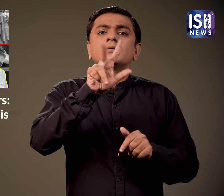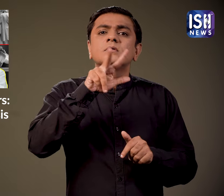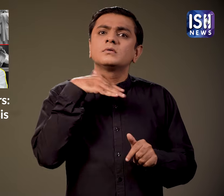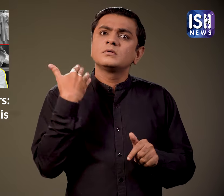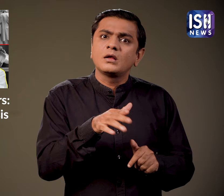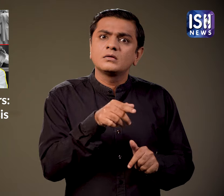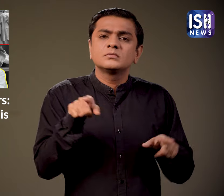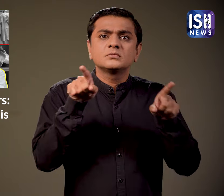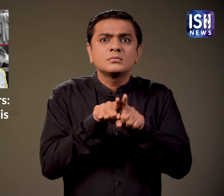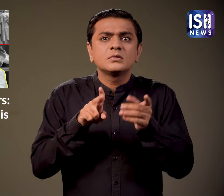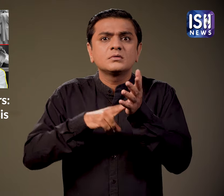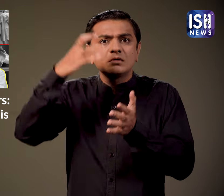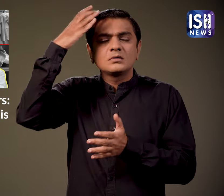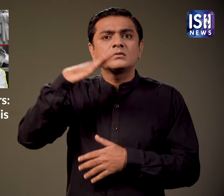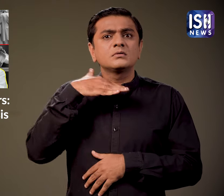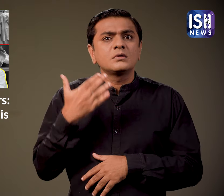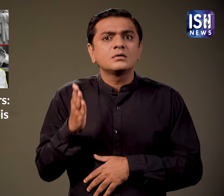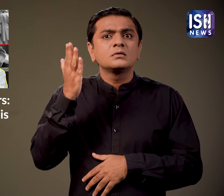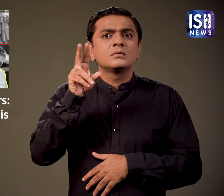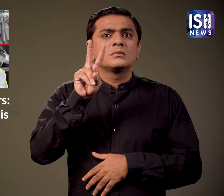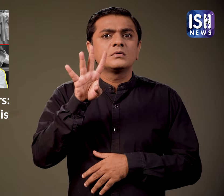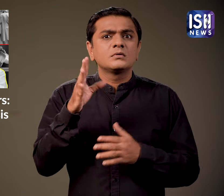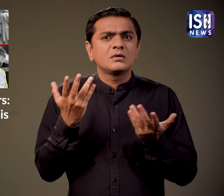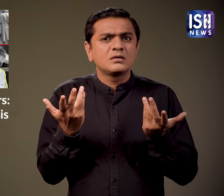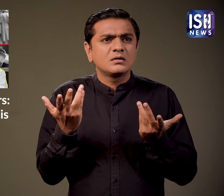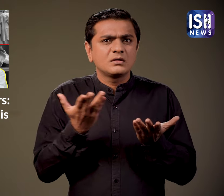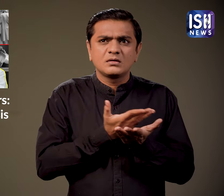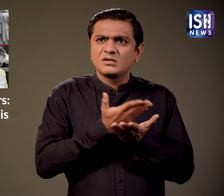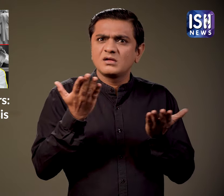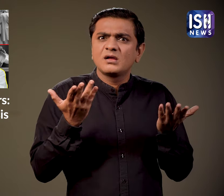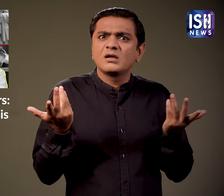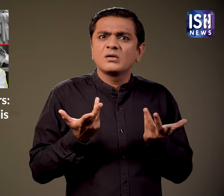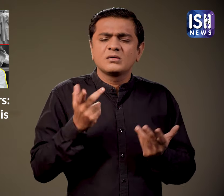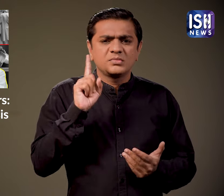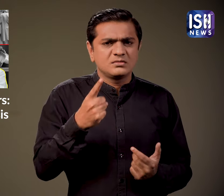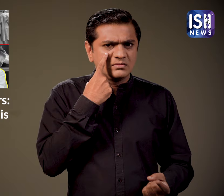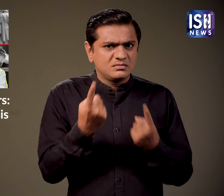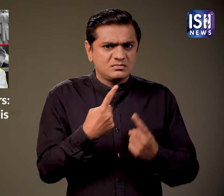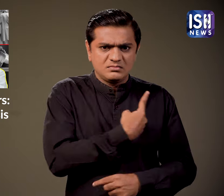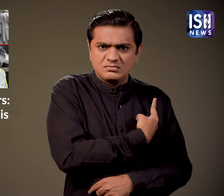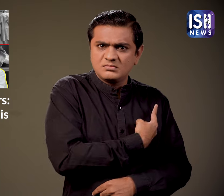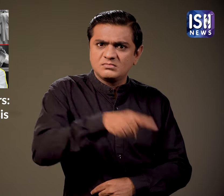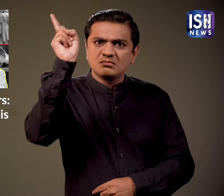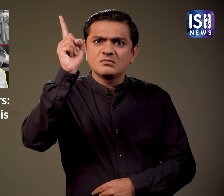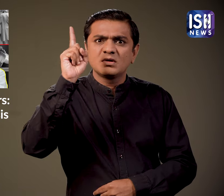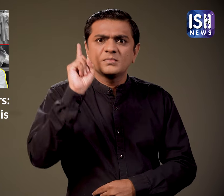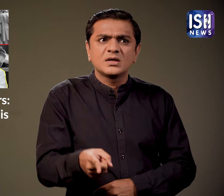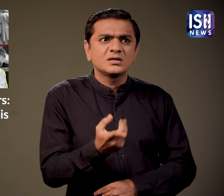The incident was similar to what happened in Naanded. Bawar stressed on a strict investigation